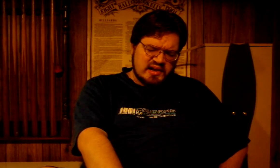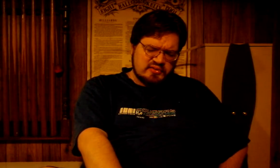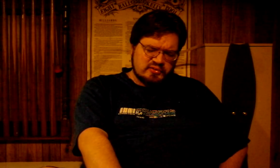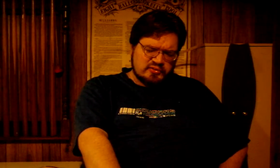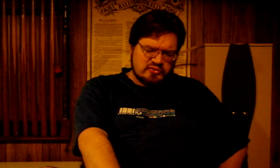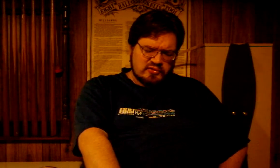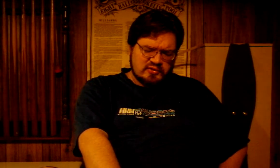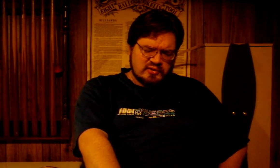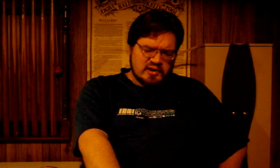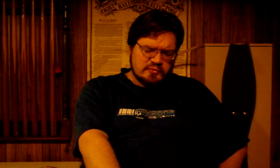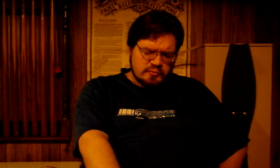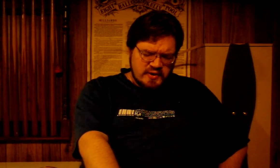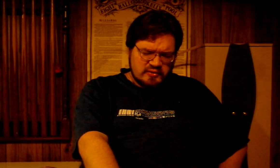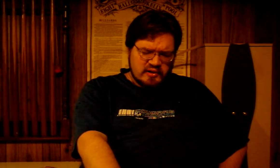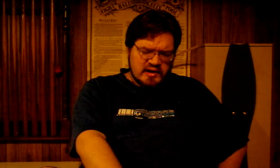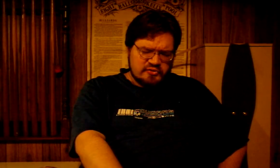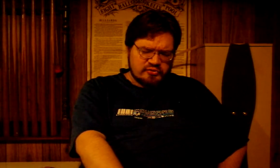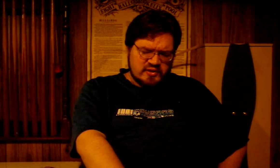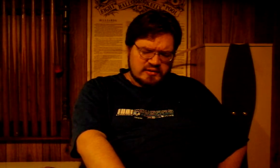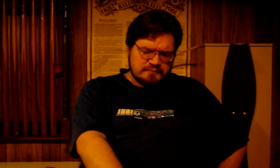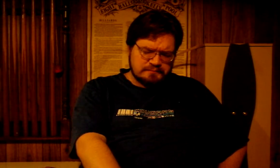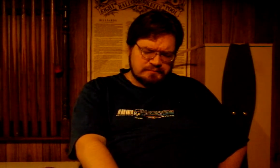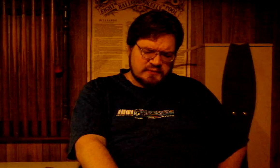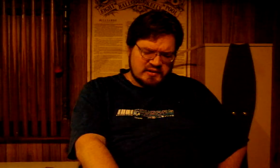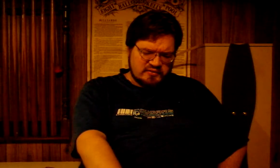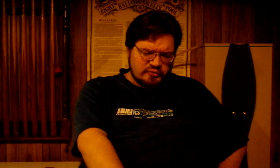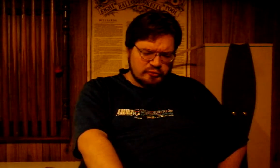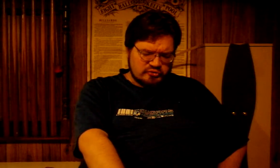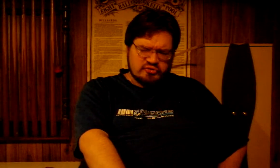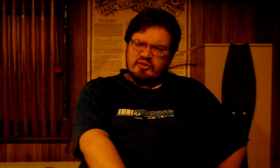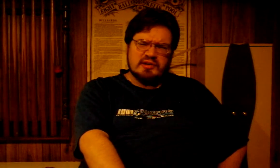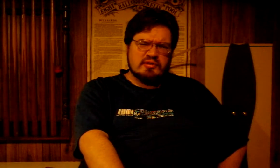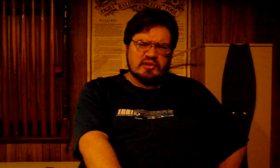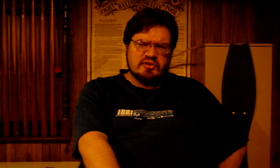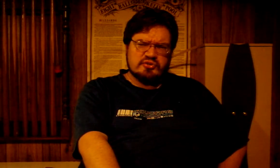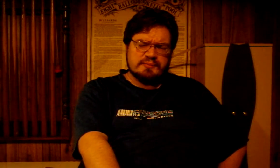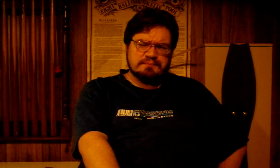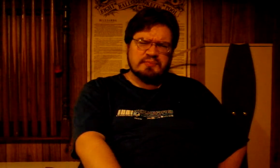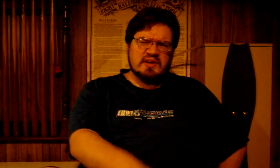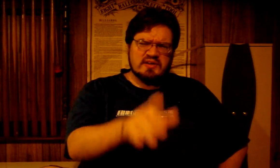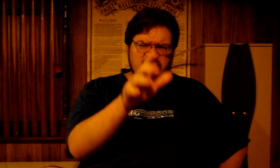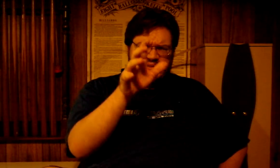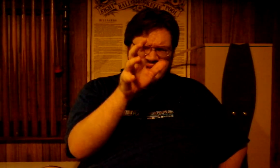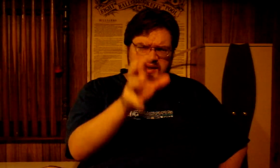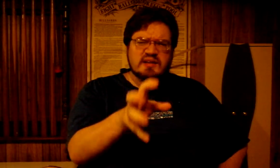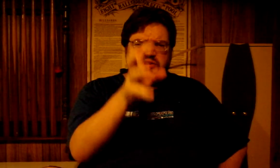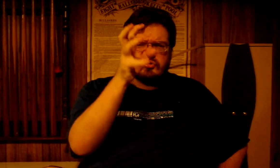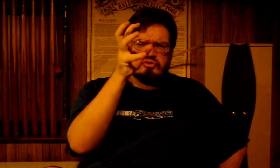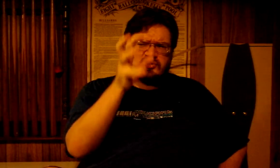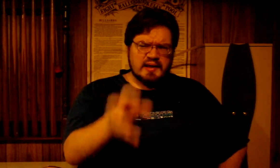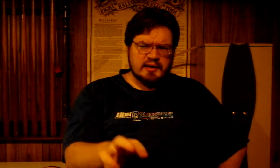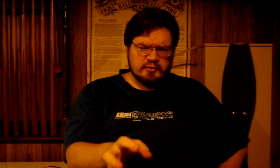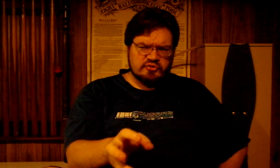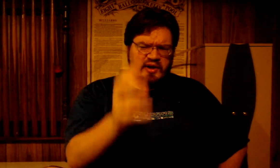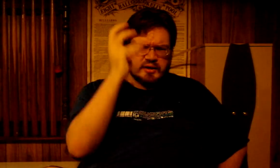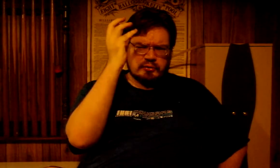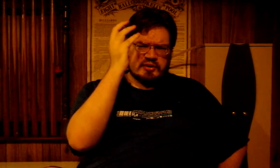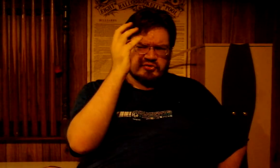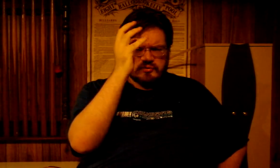And I realised that, and this was a shocking revelation, the English language, and in general